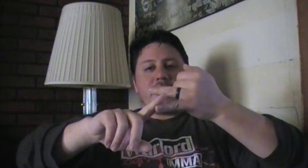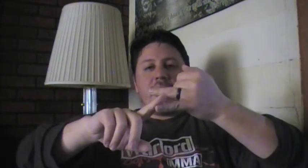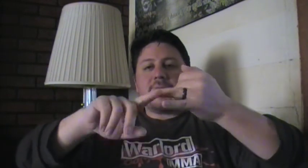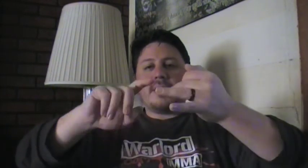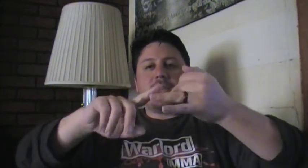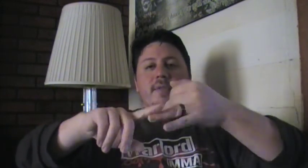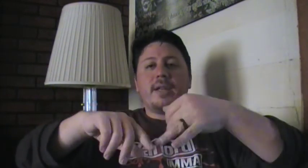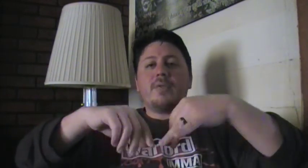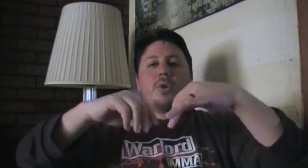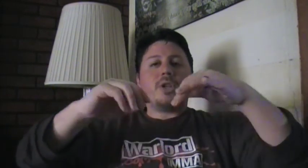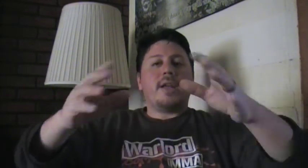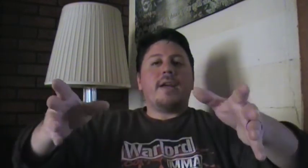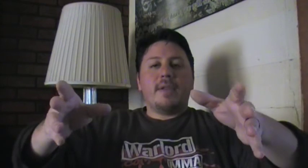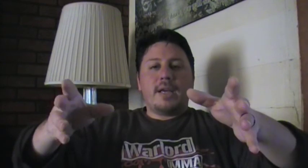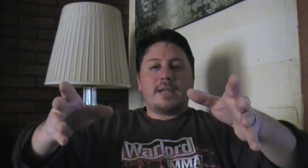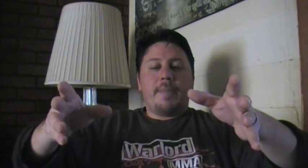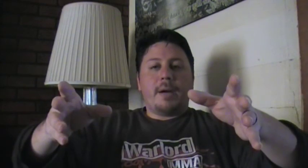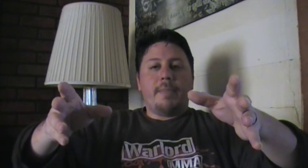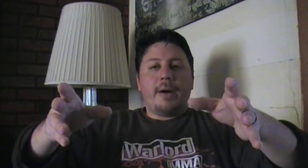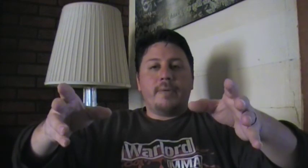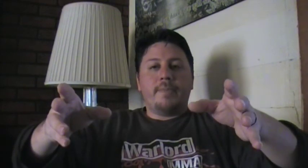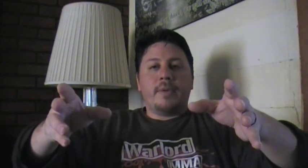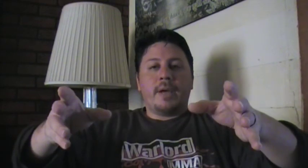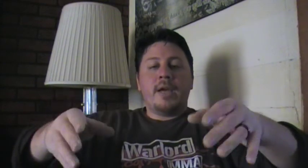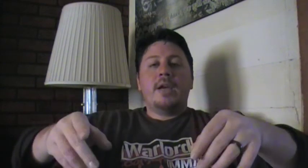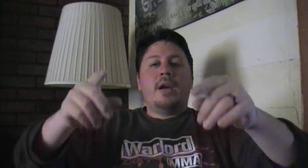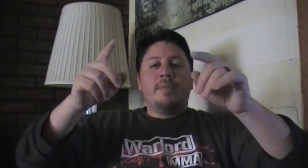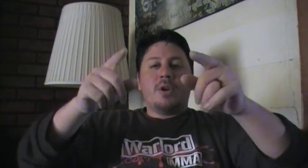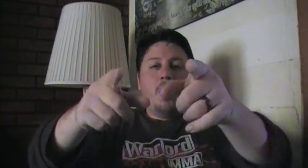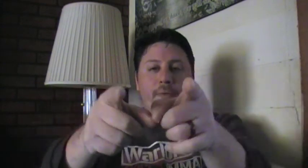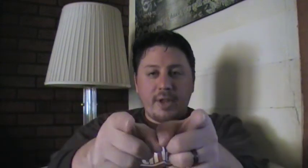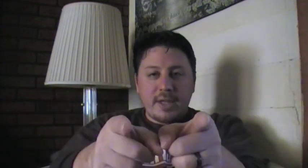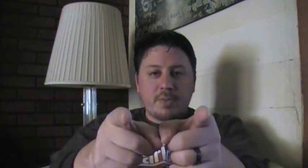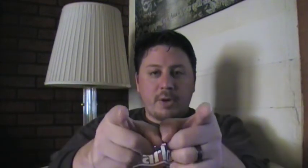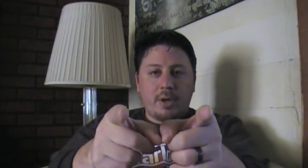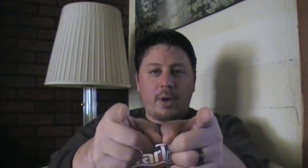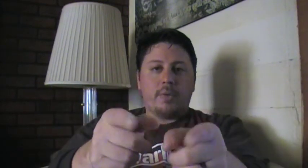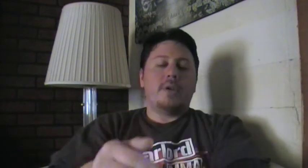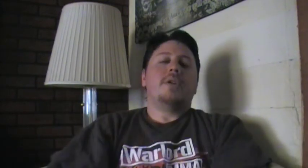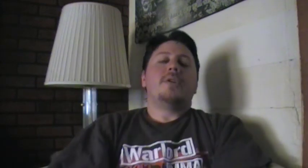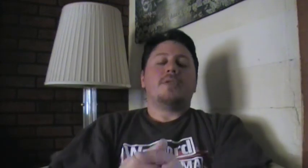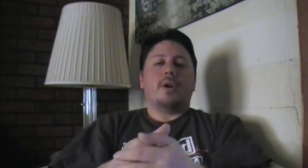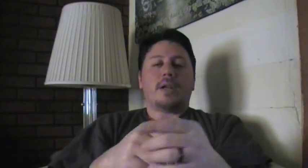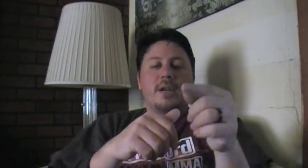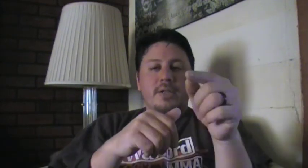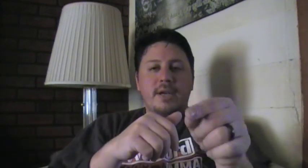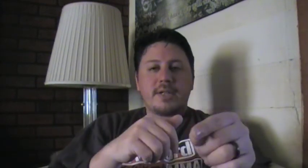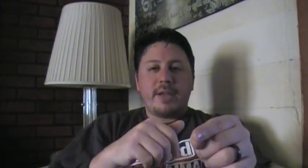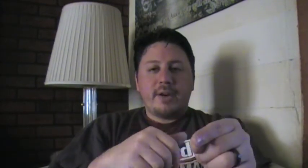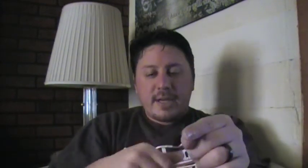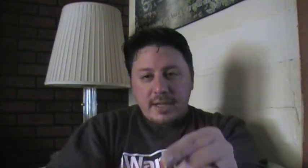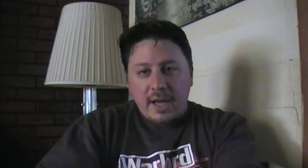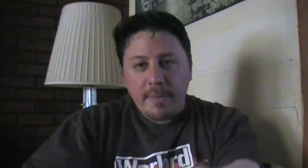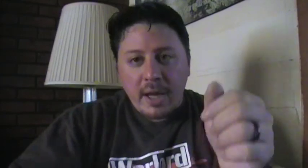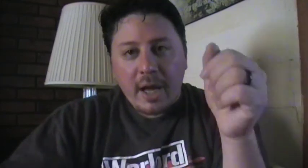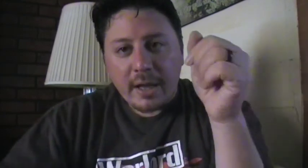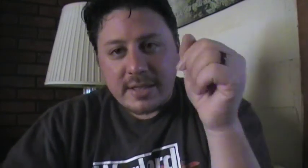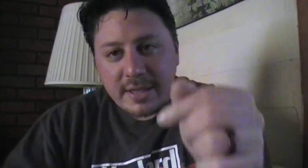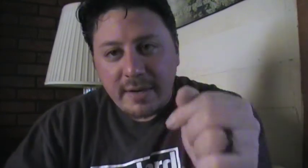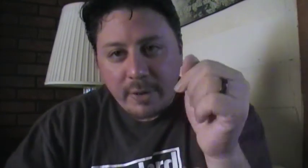asked, stuff like that. What should I have the next topic about? Okay? Hopefully this one will load. So I'll talk to you guys later next time. Let's see if we